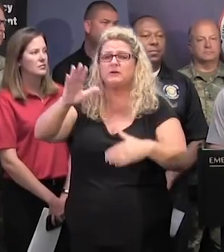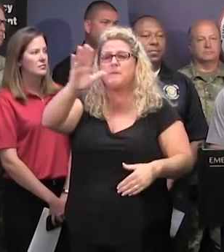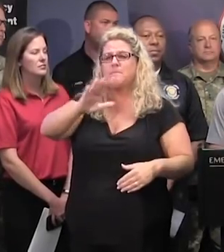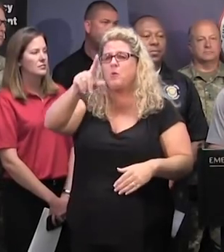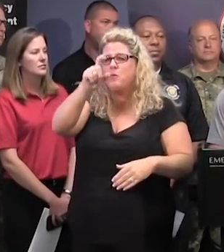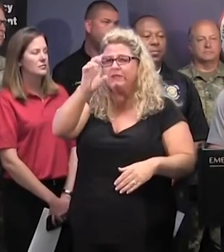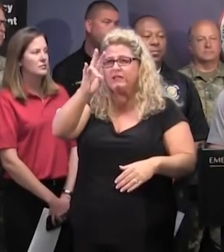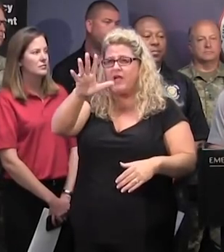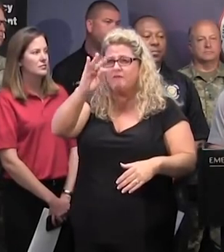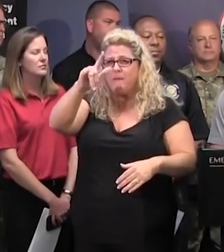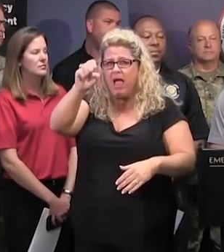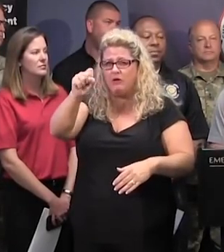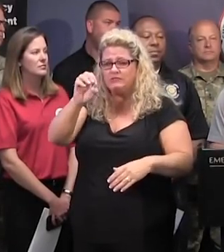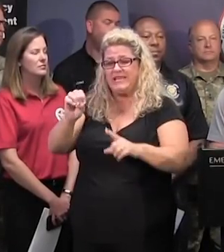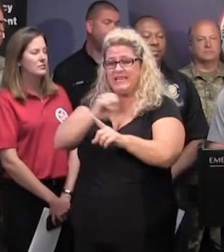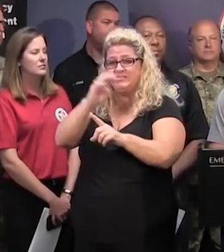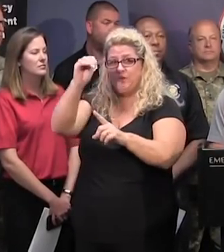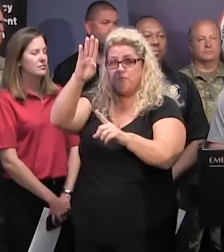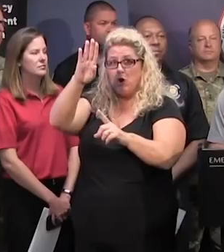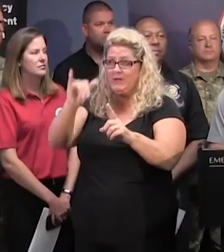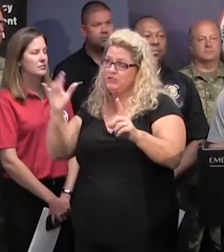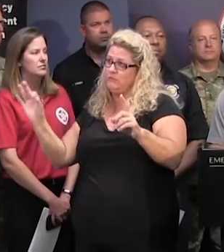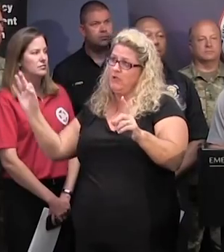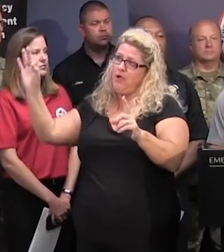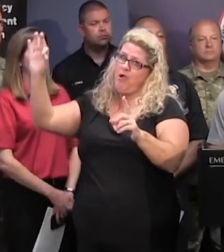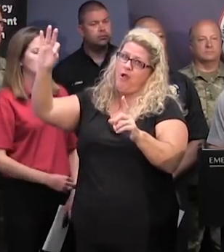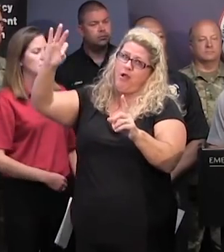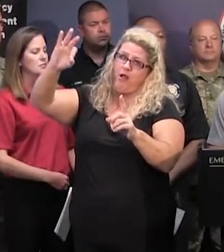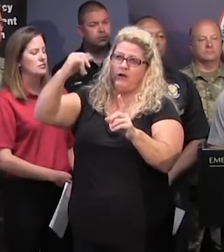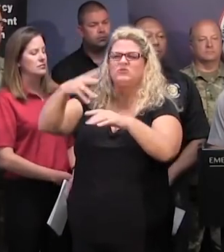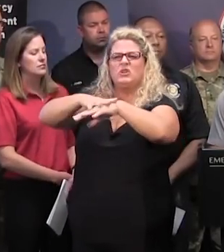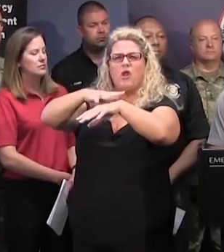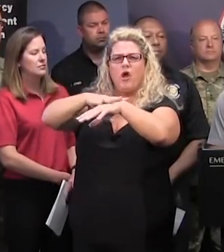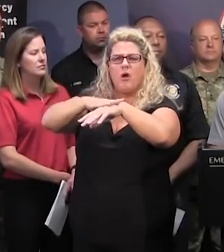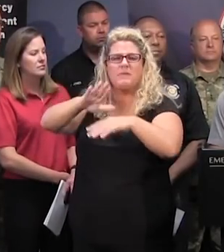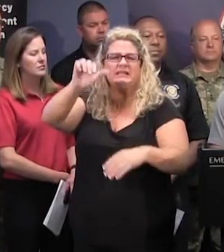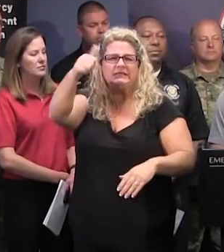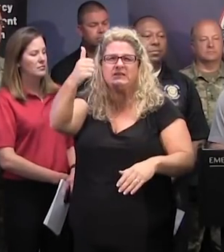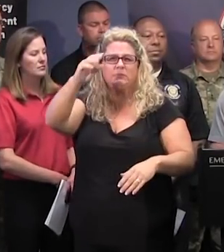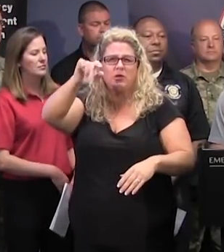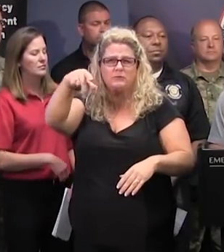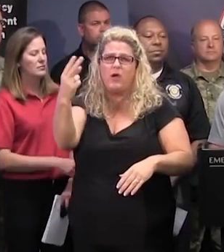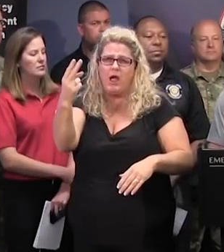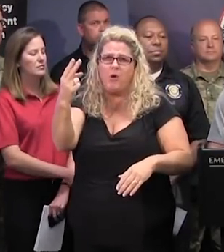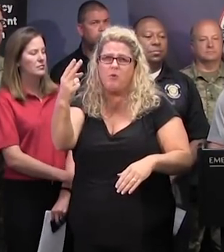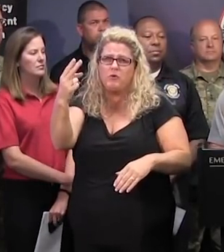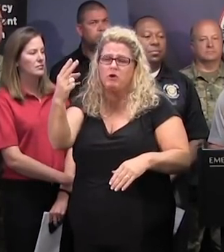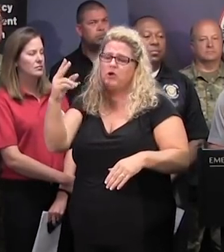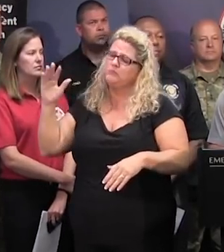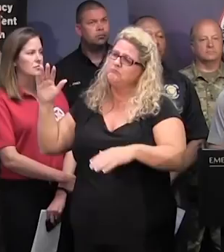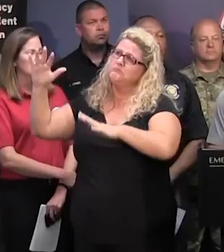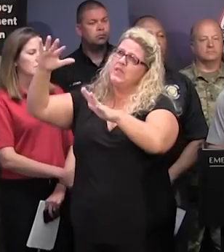miles east of Myrtle Beach. It is slowing down, now moving northwest about 10 miles an hour. We expect it to